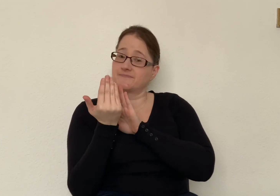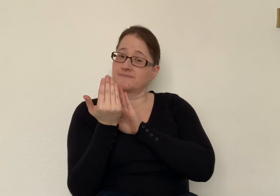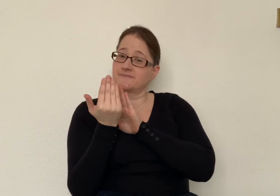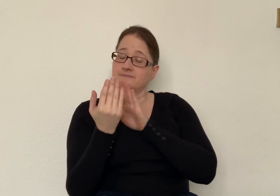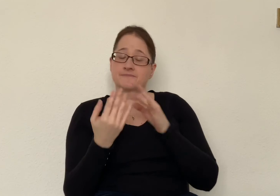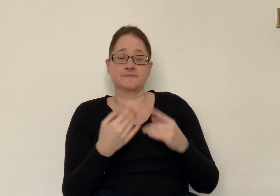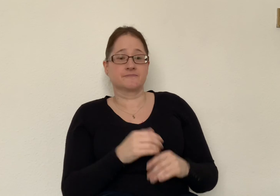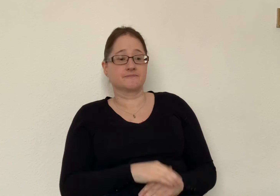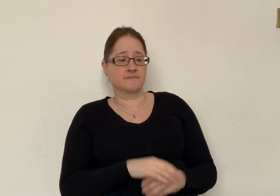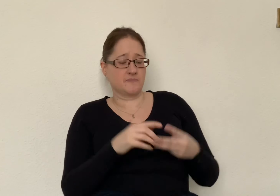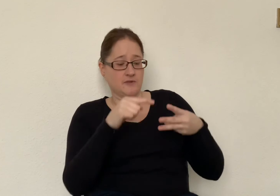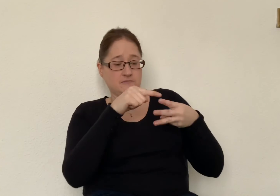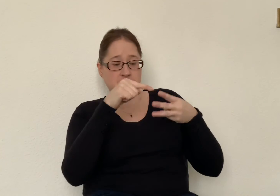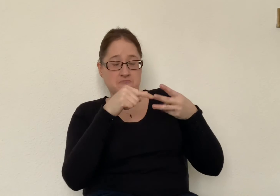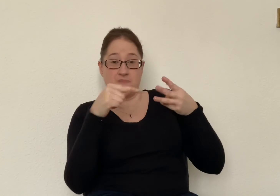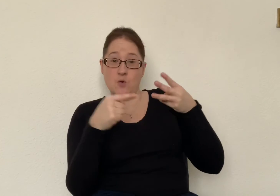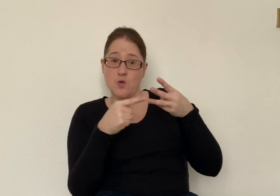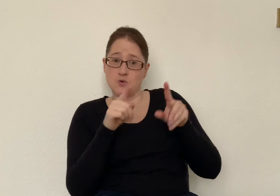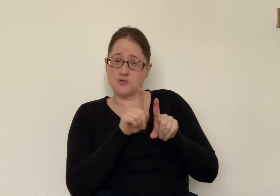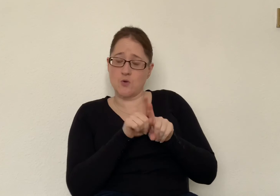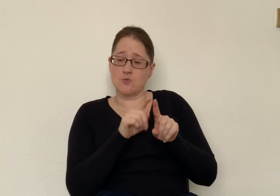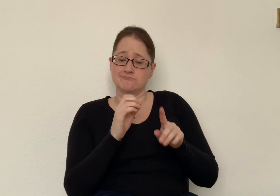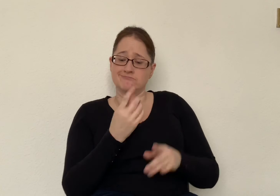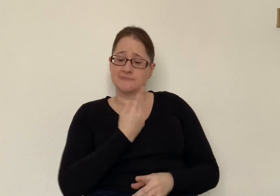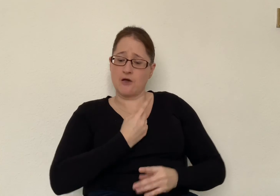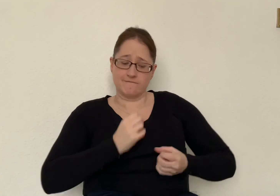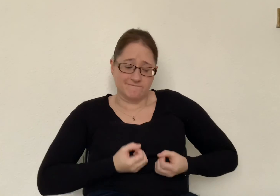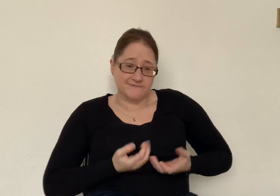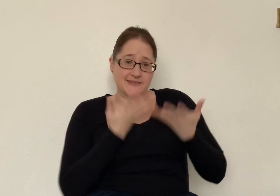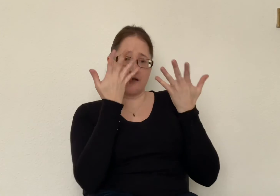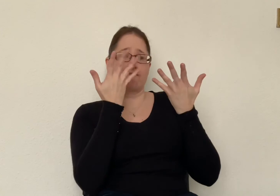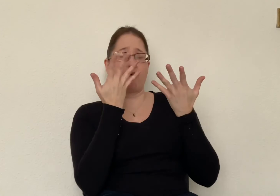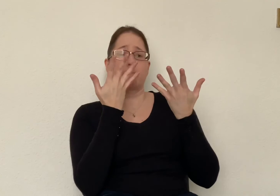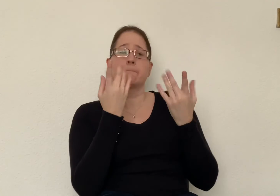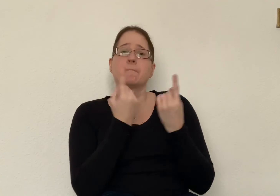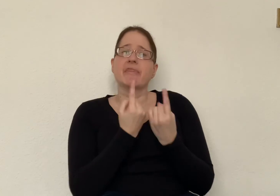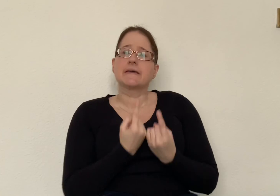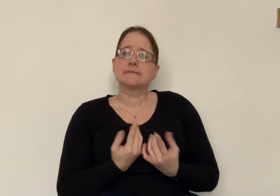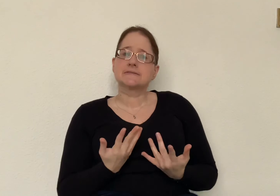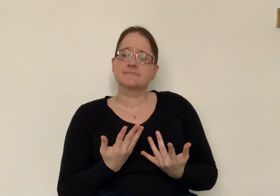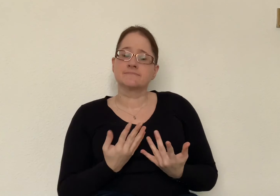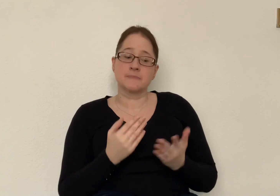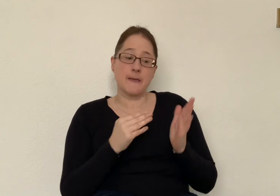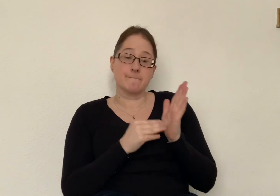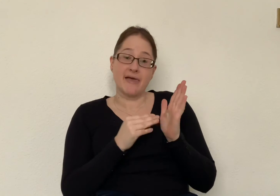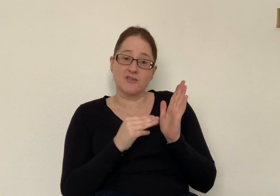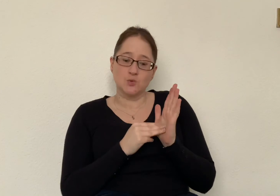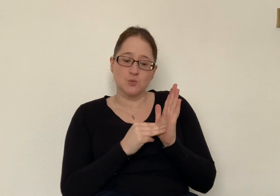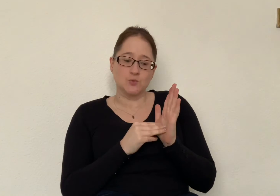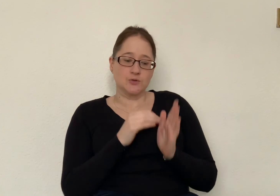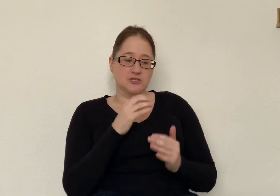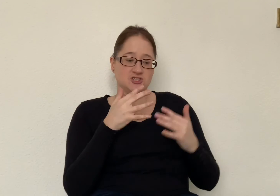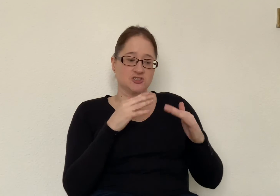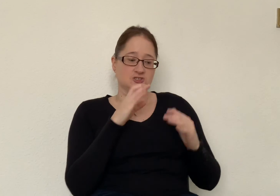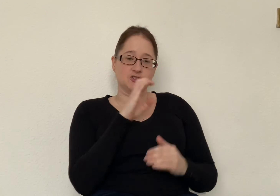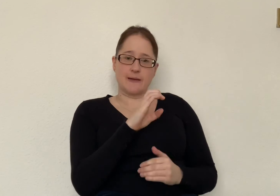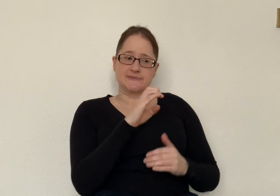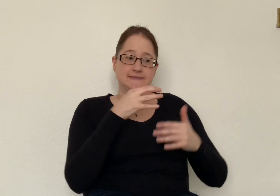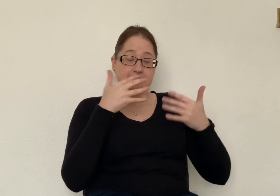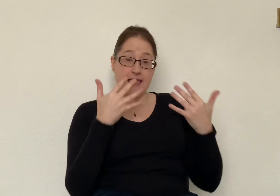and we self-sacrifice we give things up in Matthew chapter 10 it says